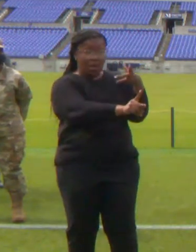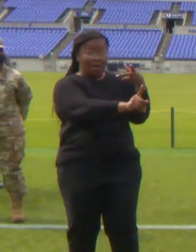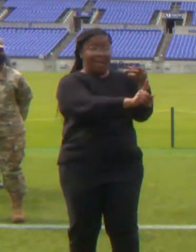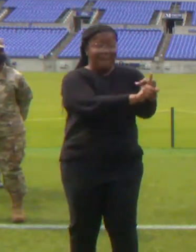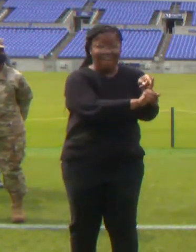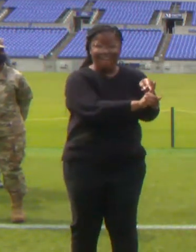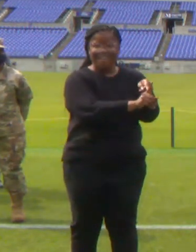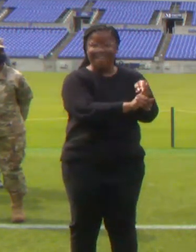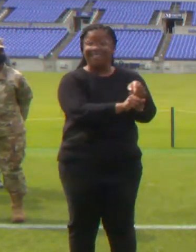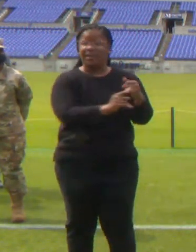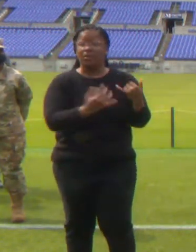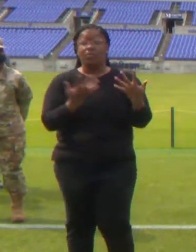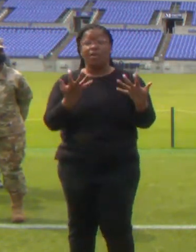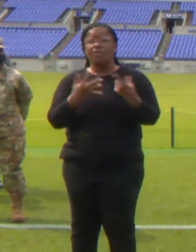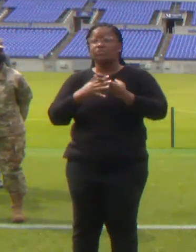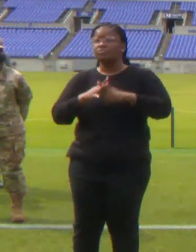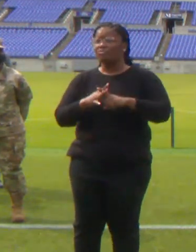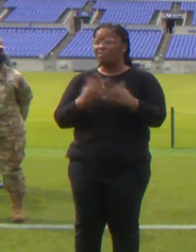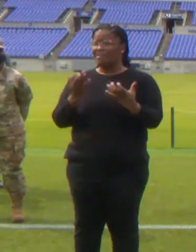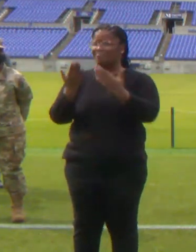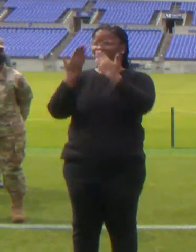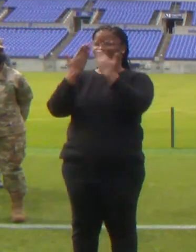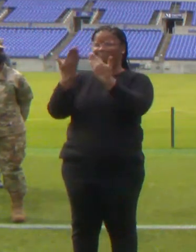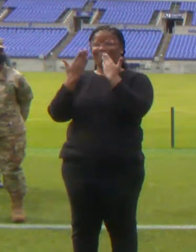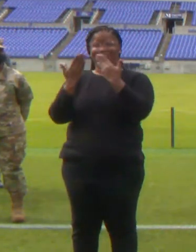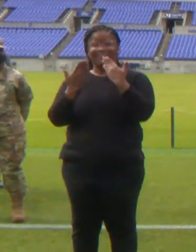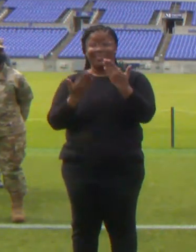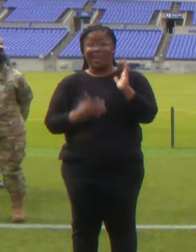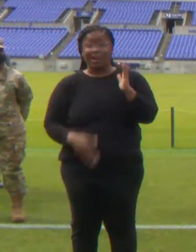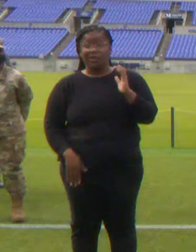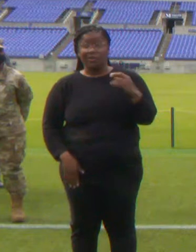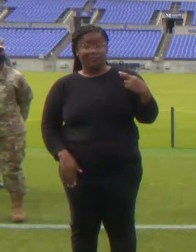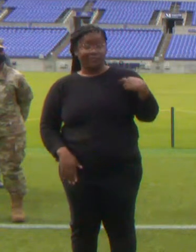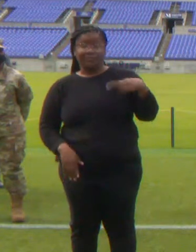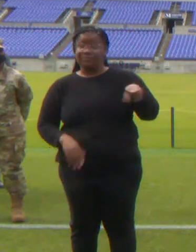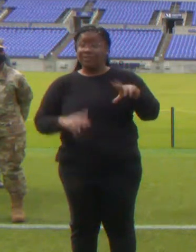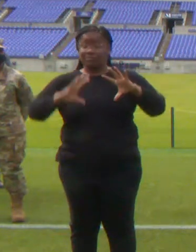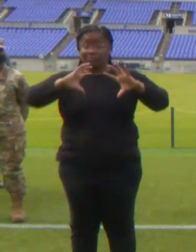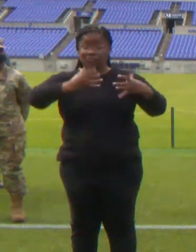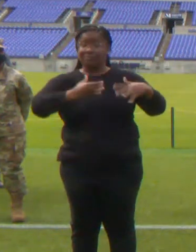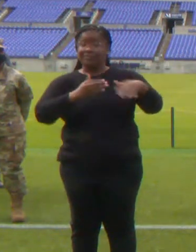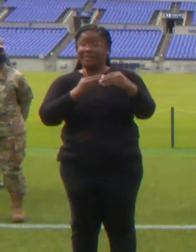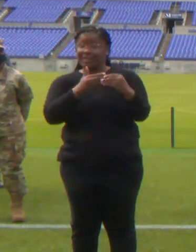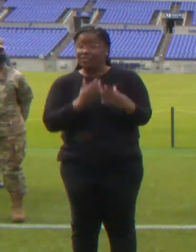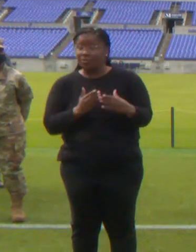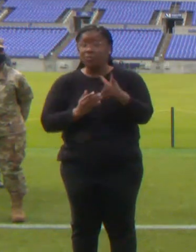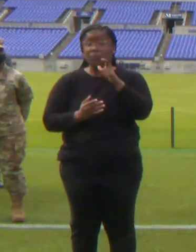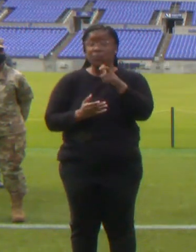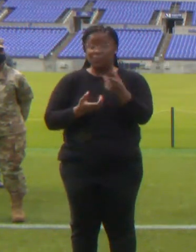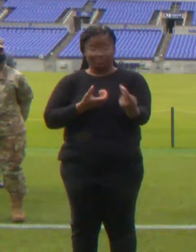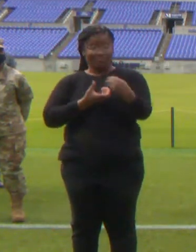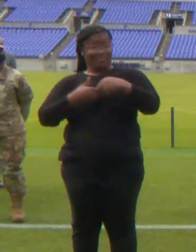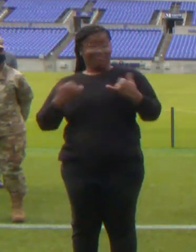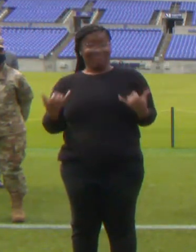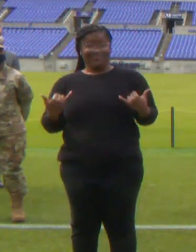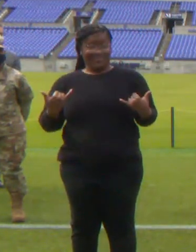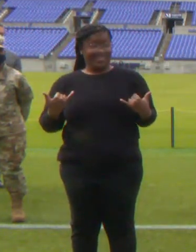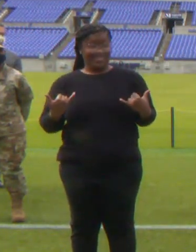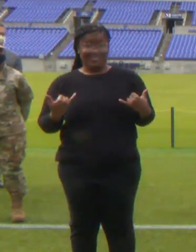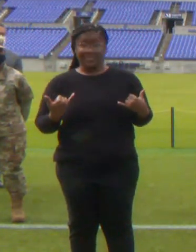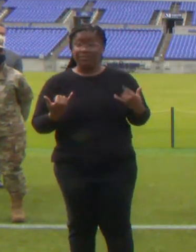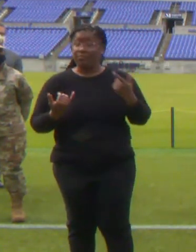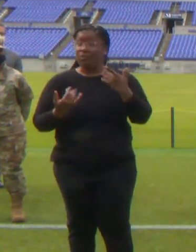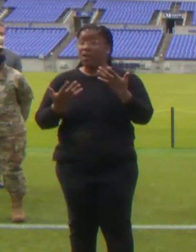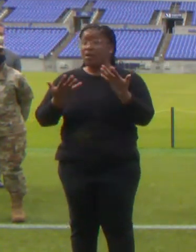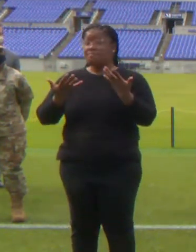all of our faith leaders, all of you who are joining us here today for the critically important role that each